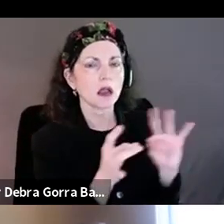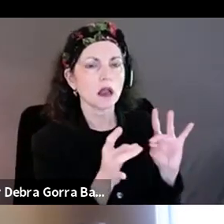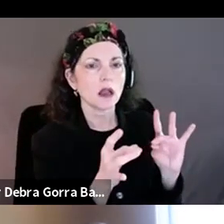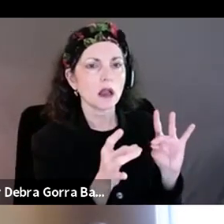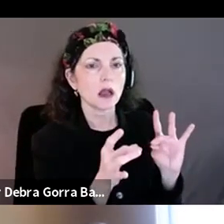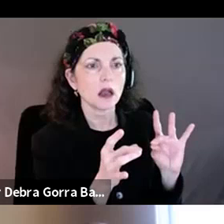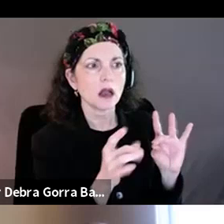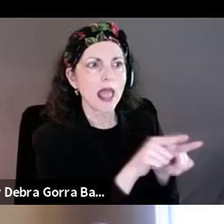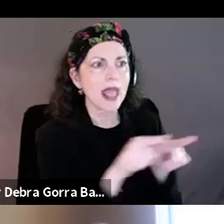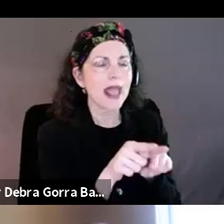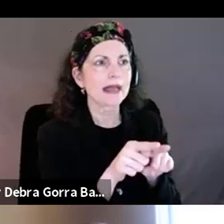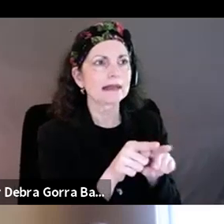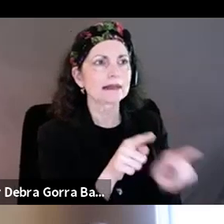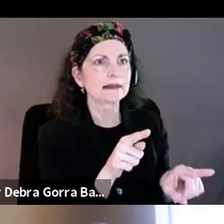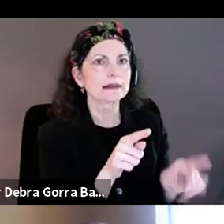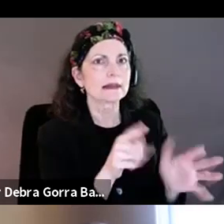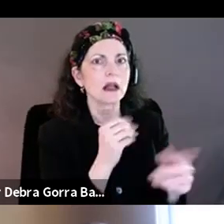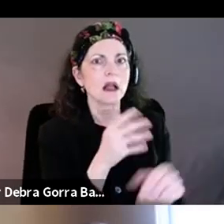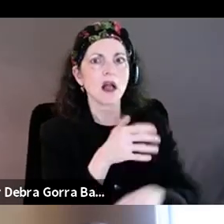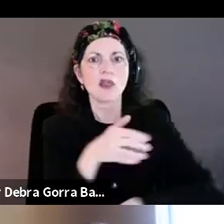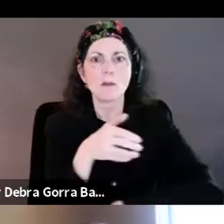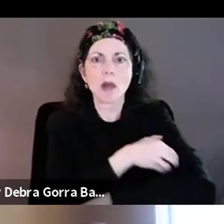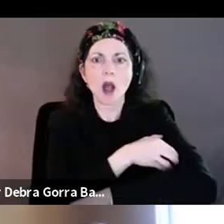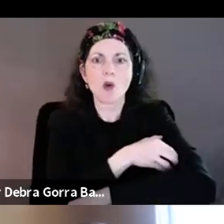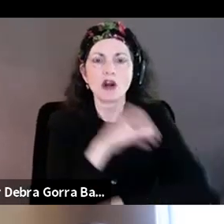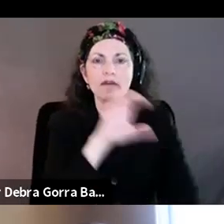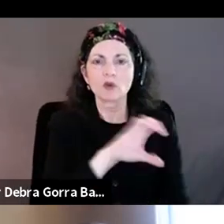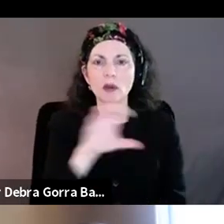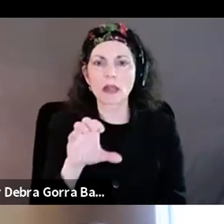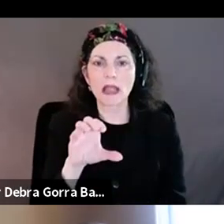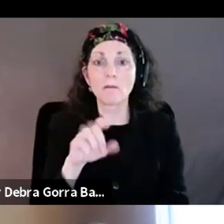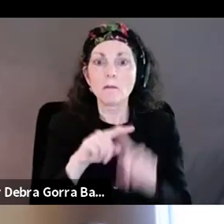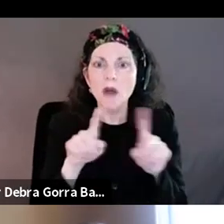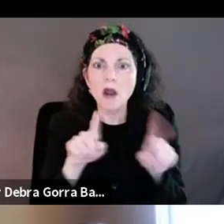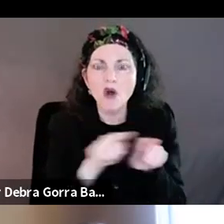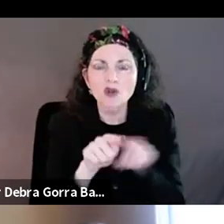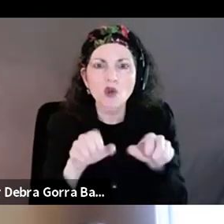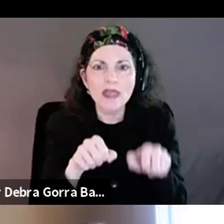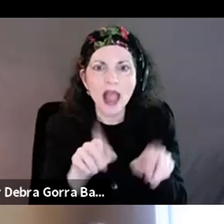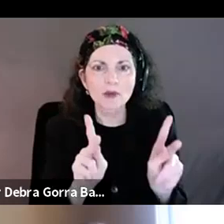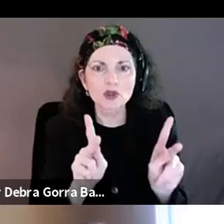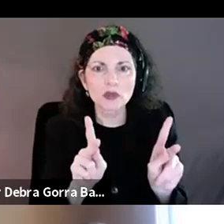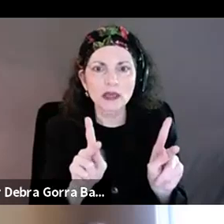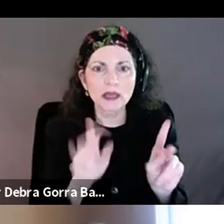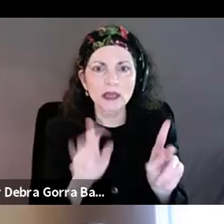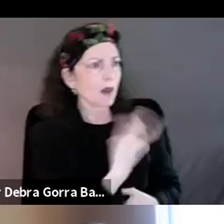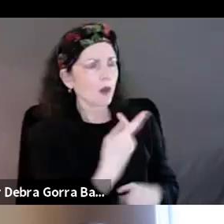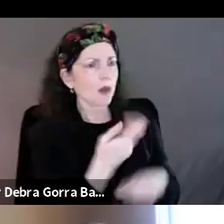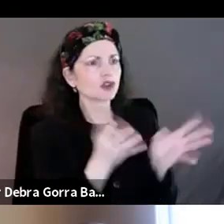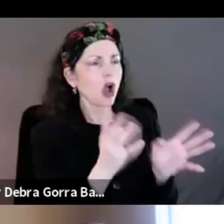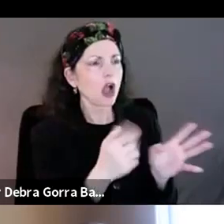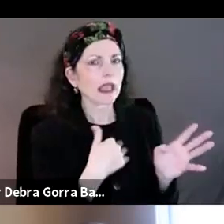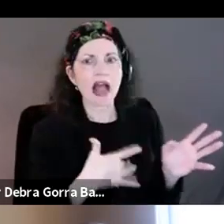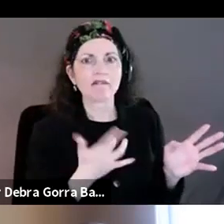the power of Crip Camp, but the opportunity. I mean, it was, we're talking and, and I felt like a